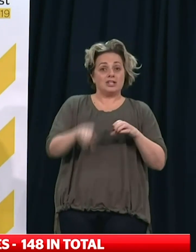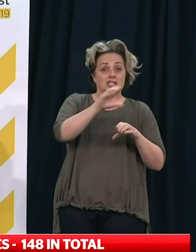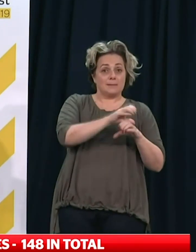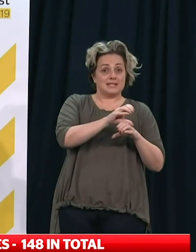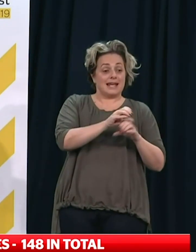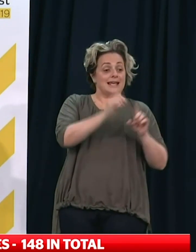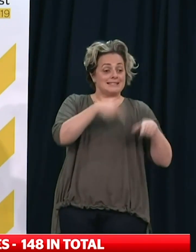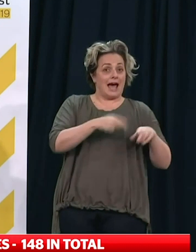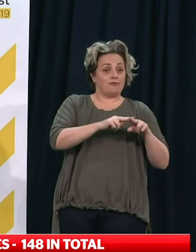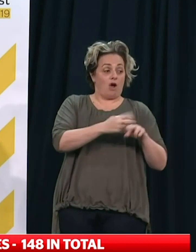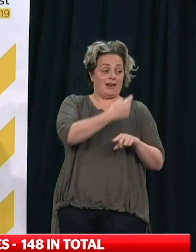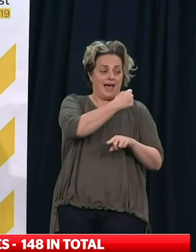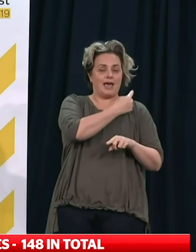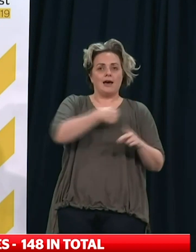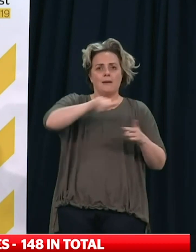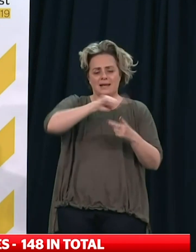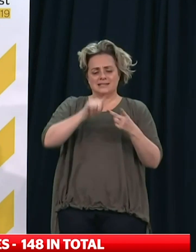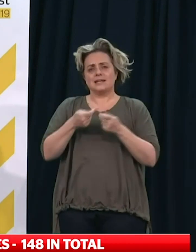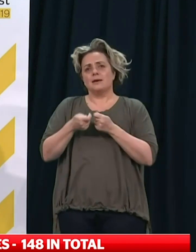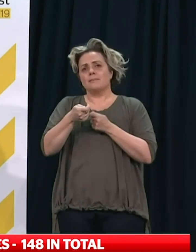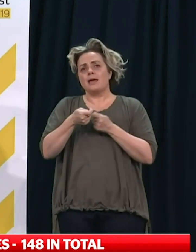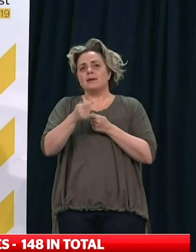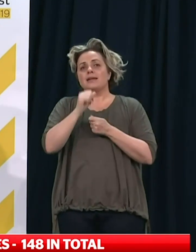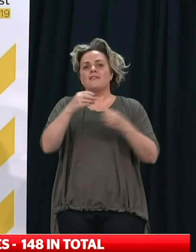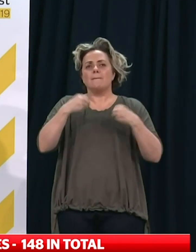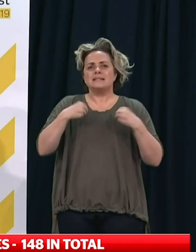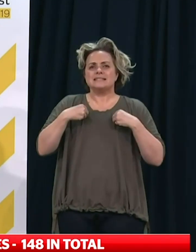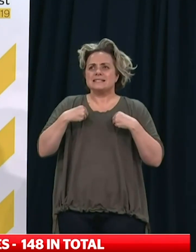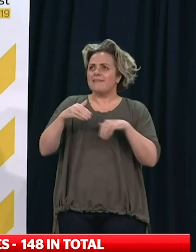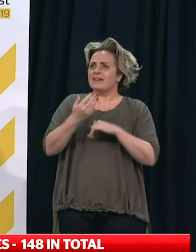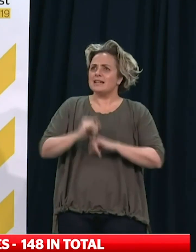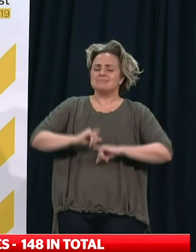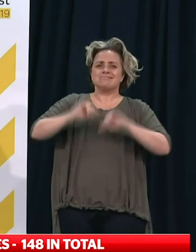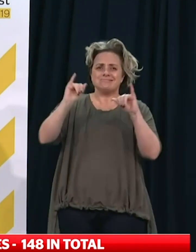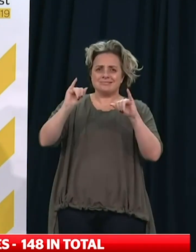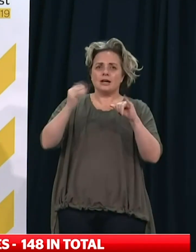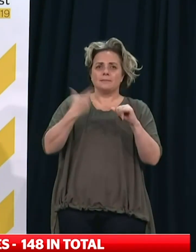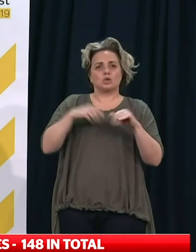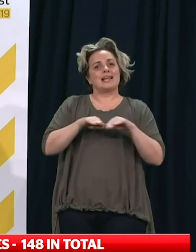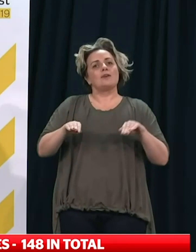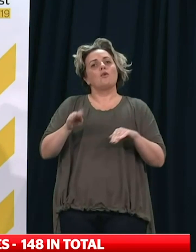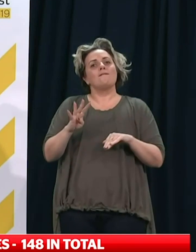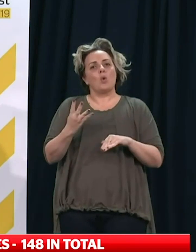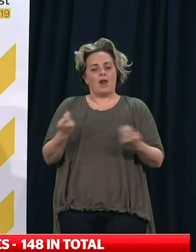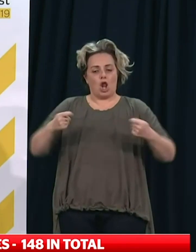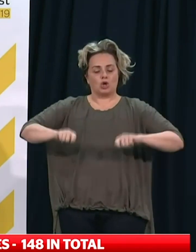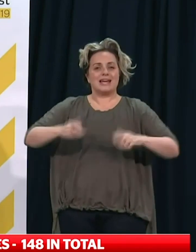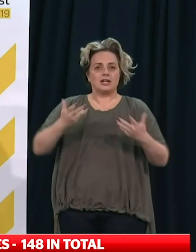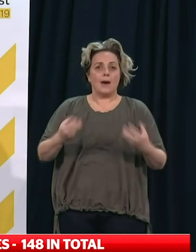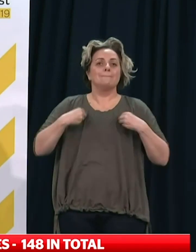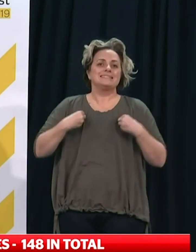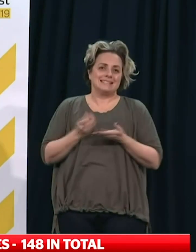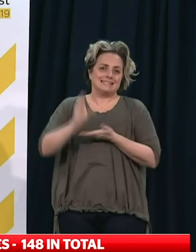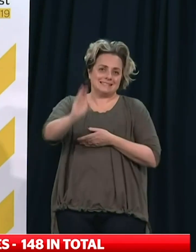Friday, the resurgent payment helps and supports businesses affected by New Zealand's move to Alert Level 4. Both schemes are